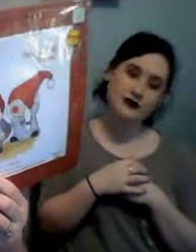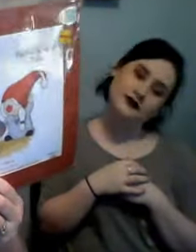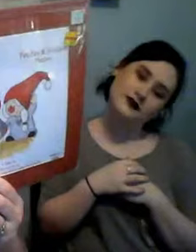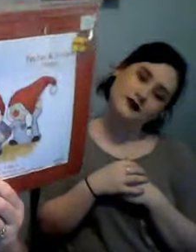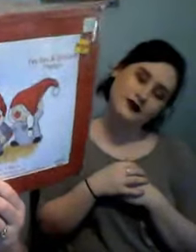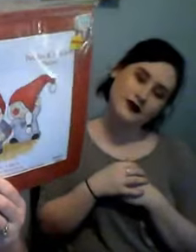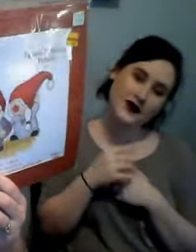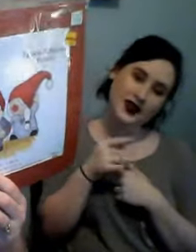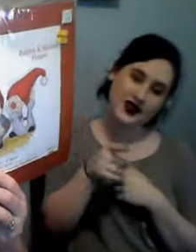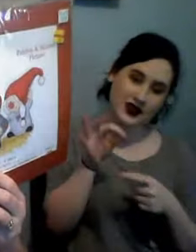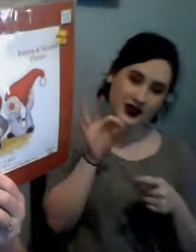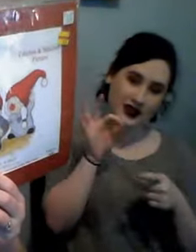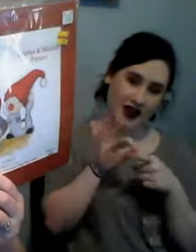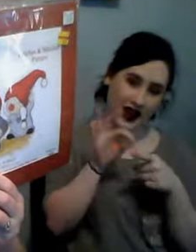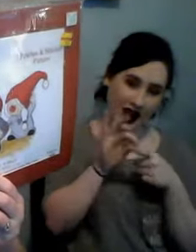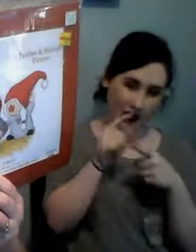she's stitching